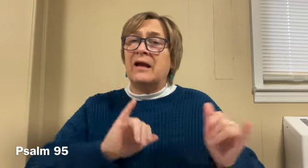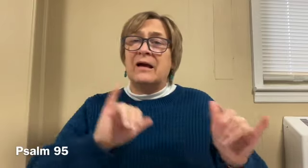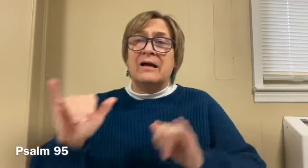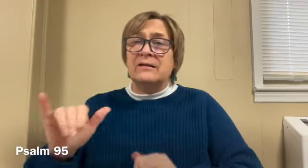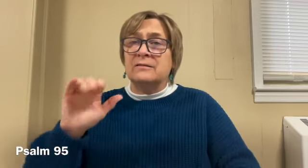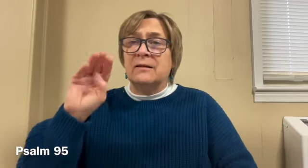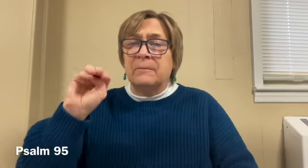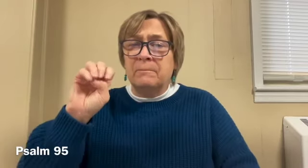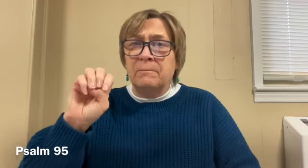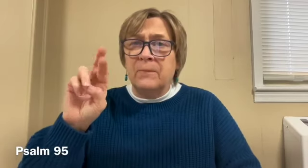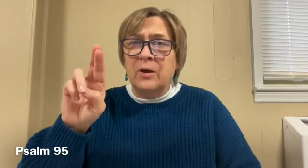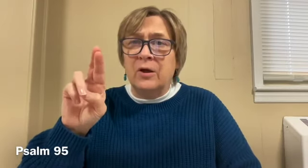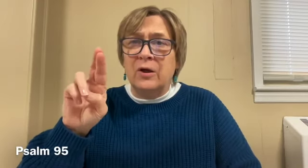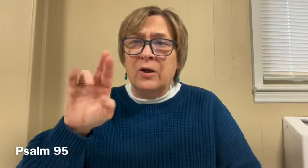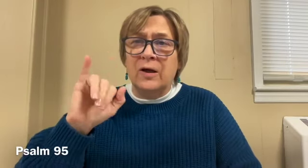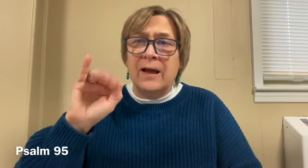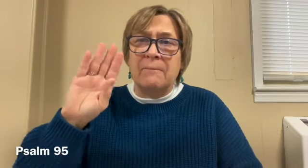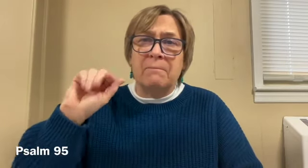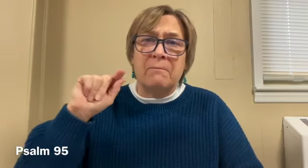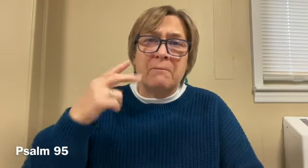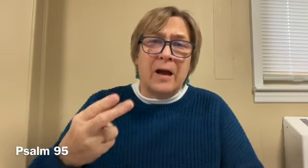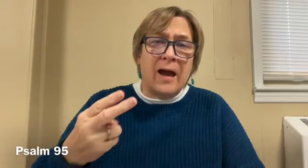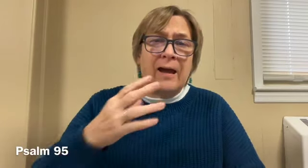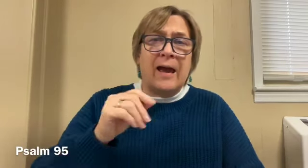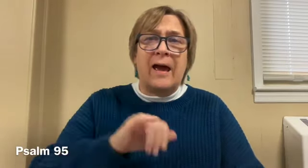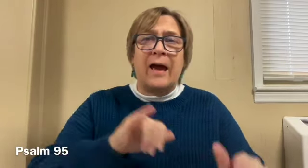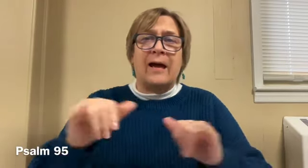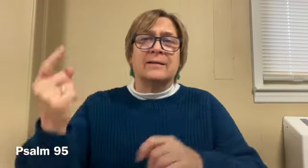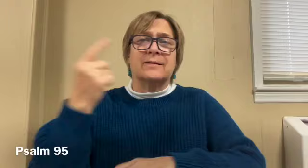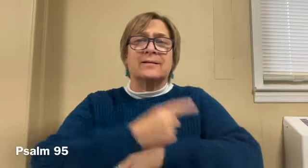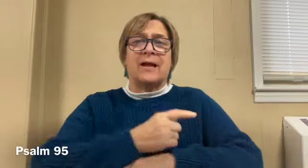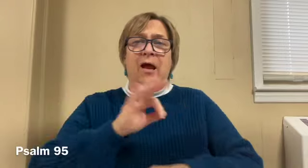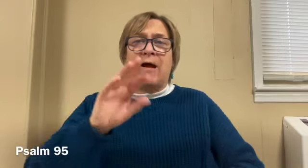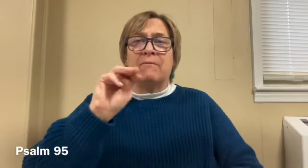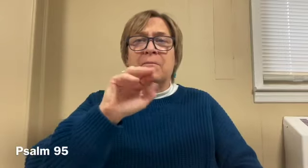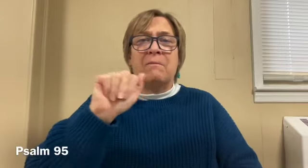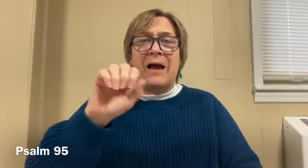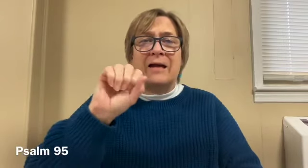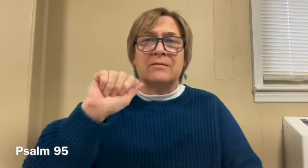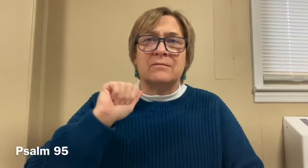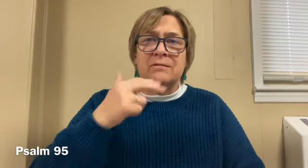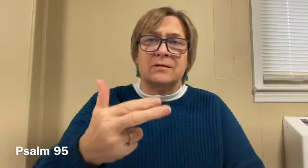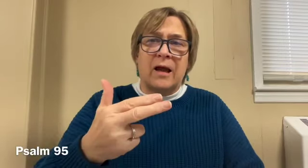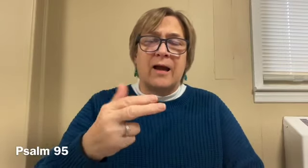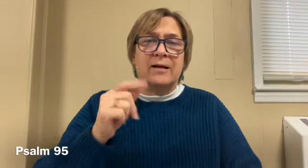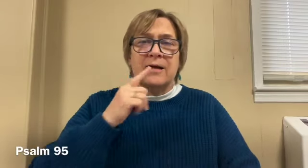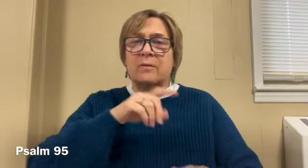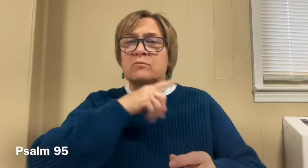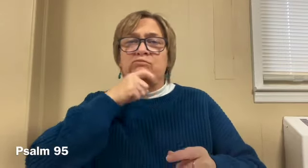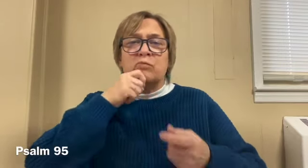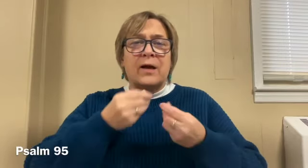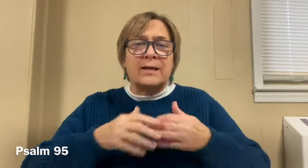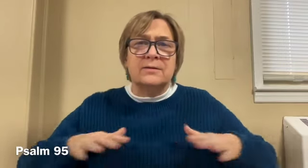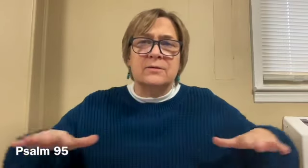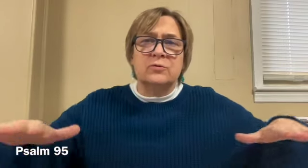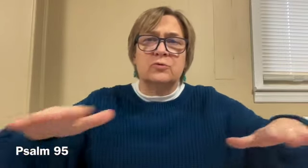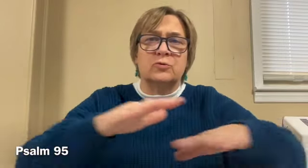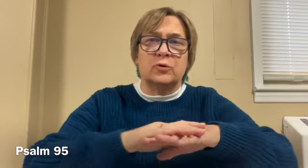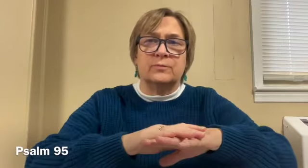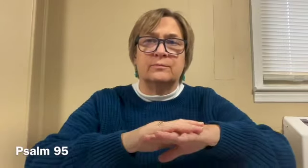as in the day of Massa in the desert where your fathers